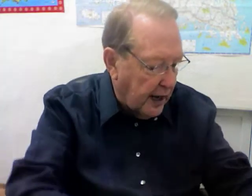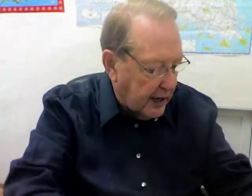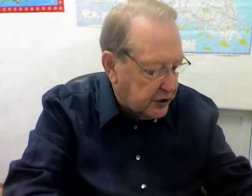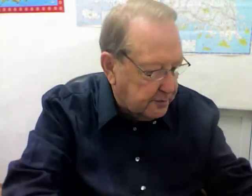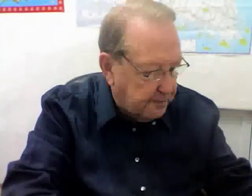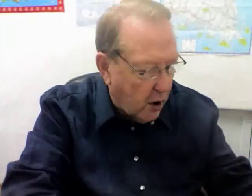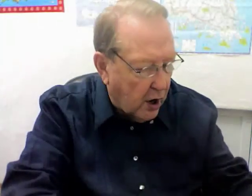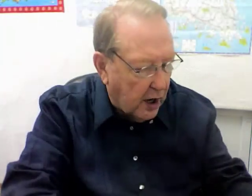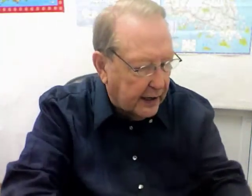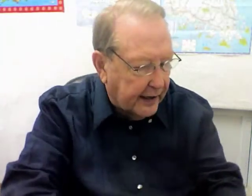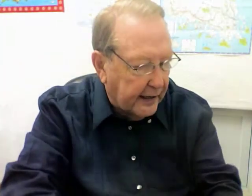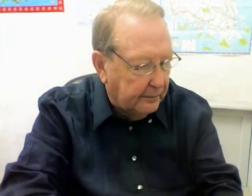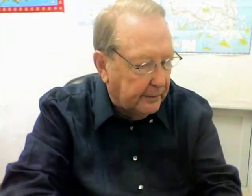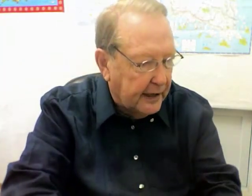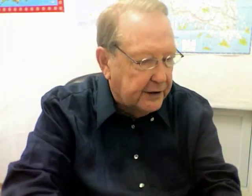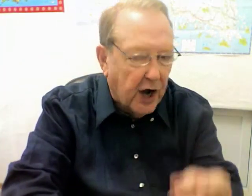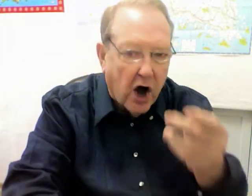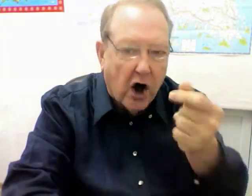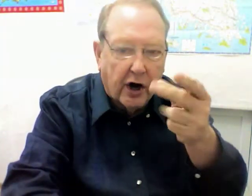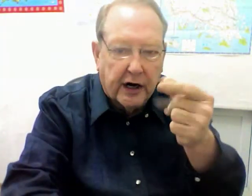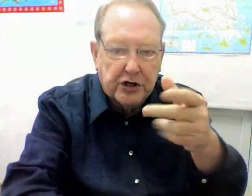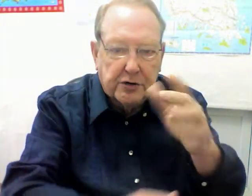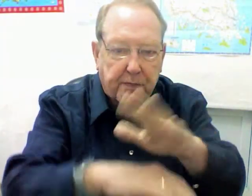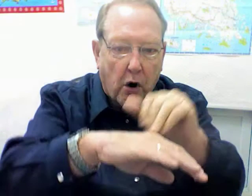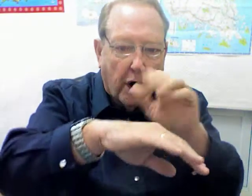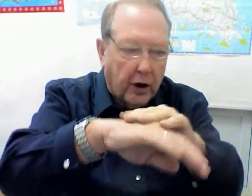I spoiled him. My dog is spoiled.